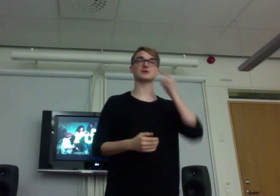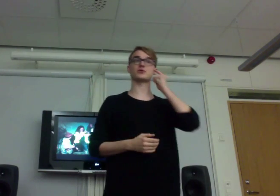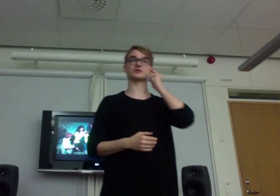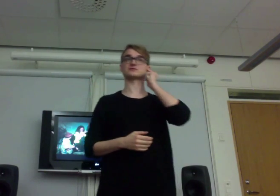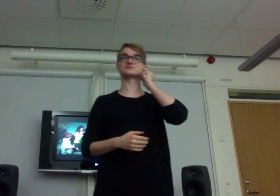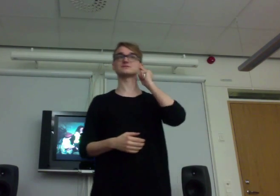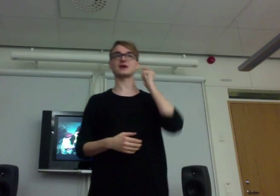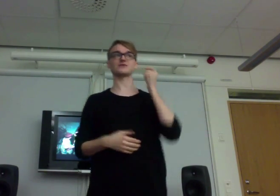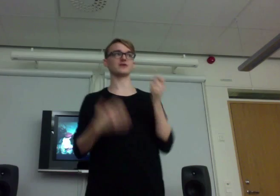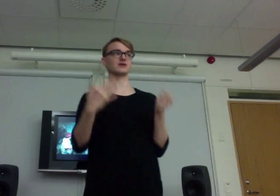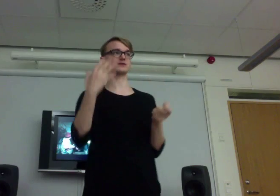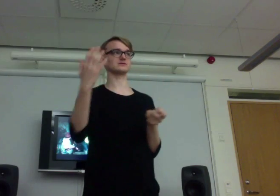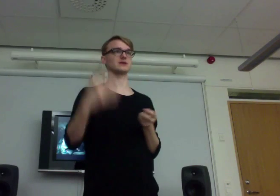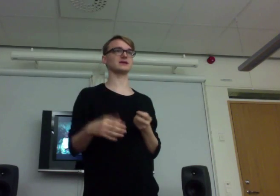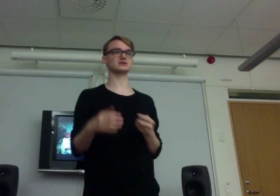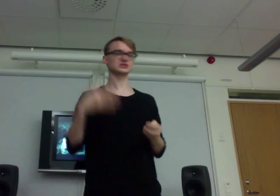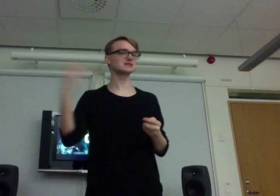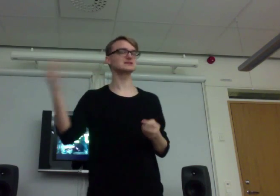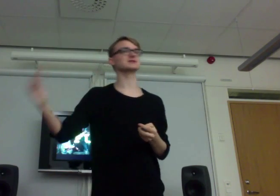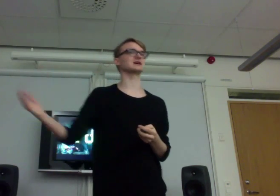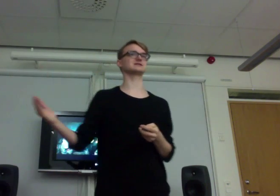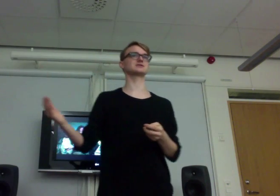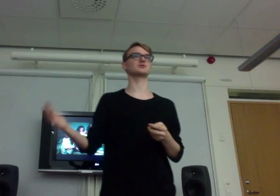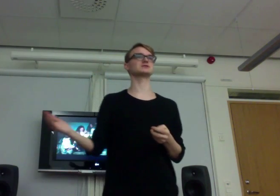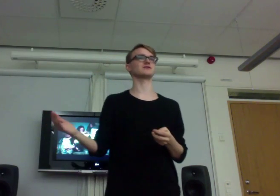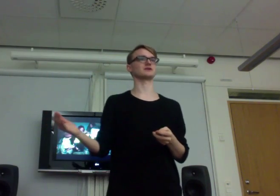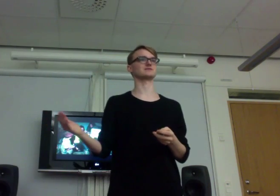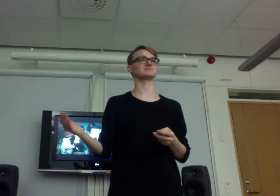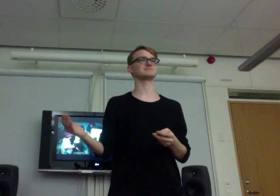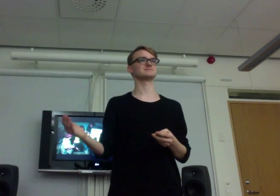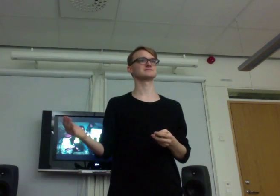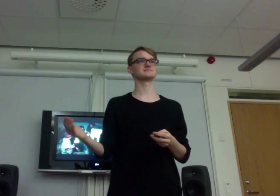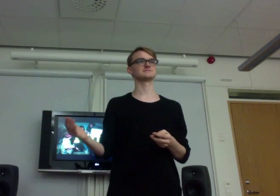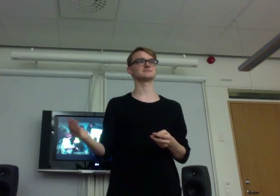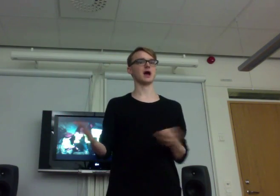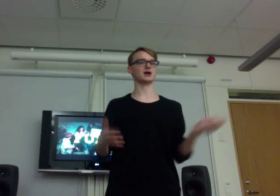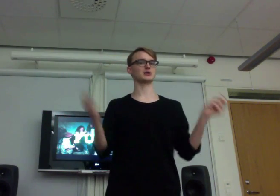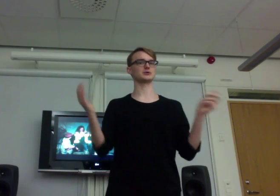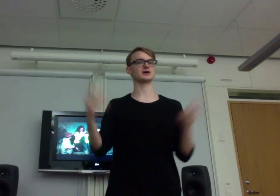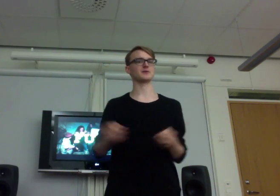important. I, I think, like, chasing kicks could be something. A clue here, maybe.